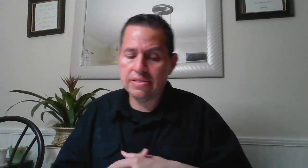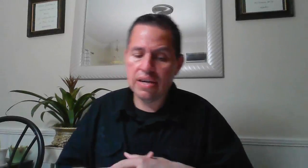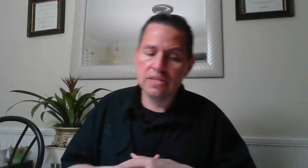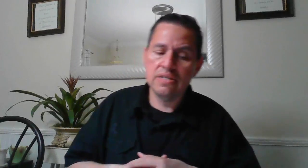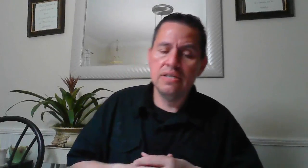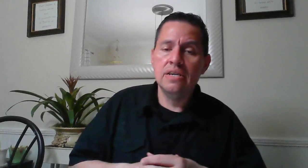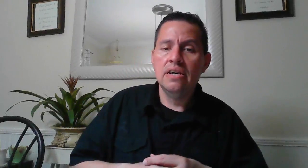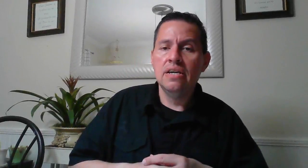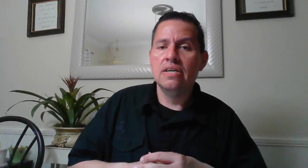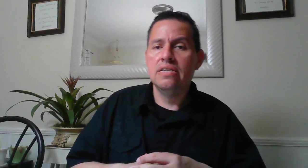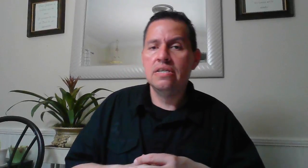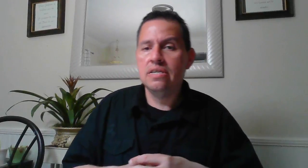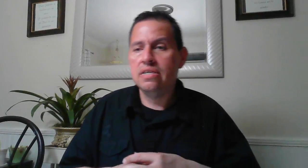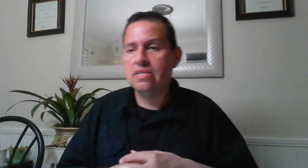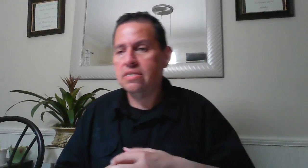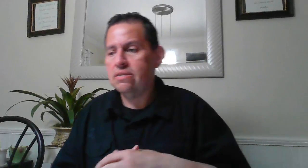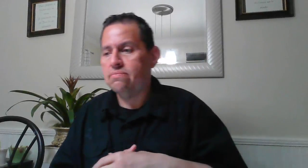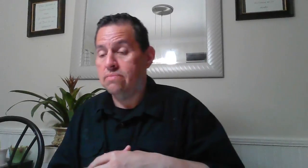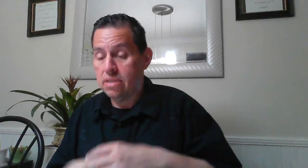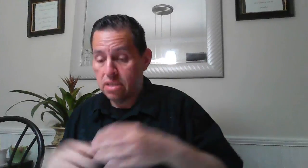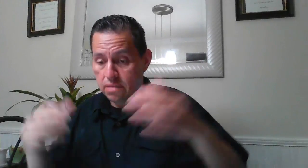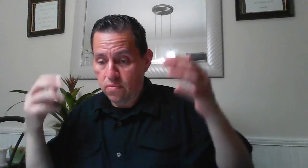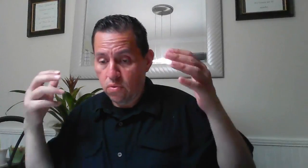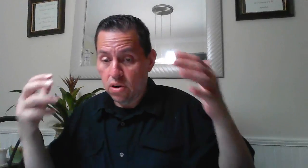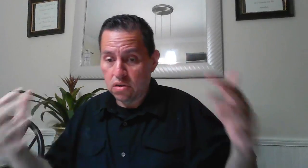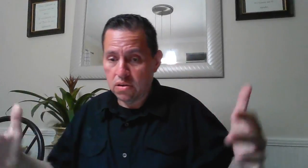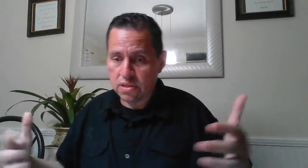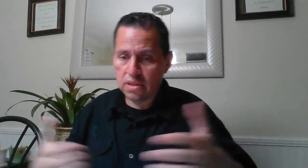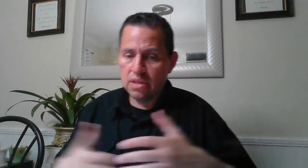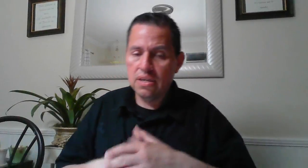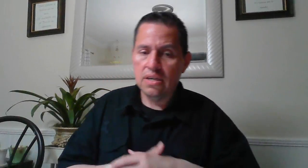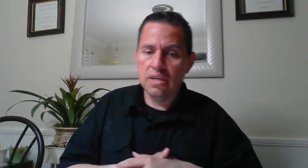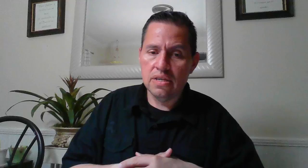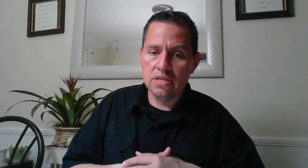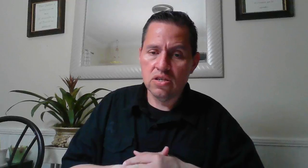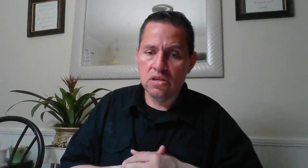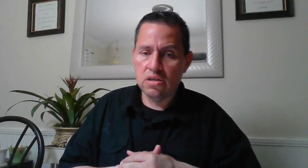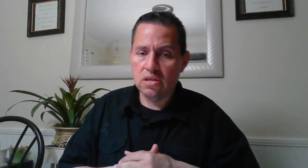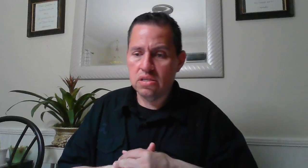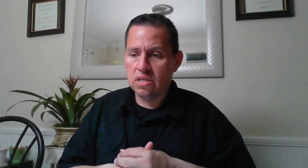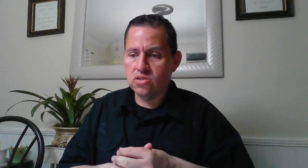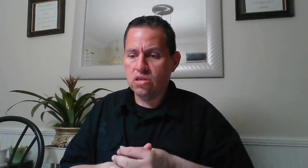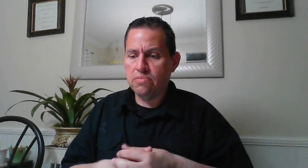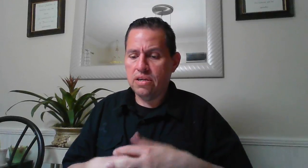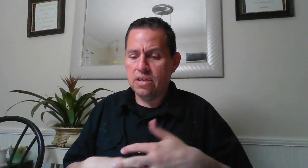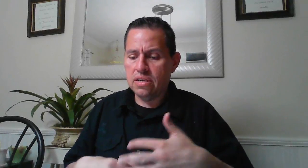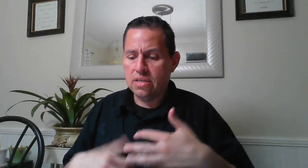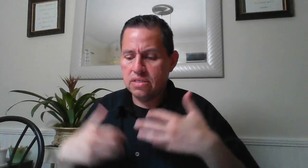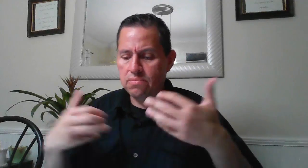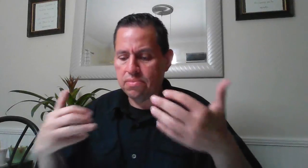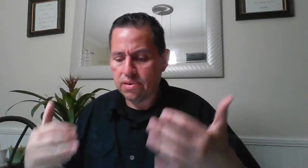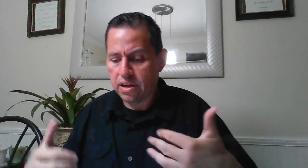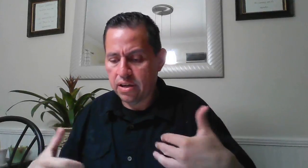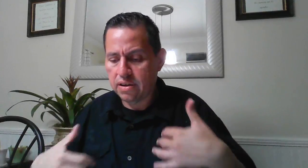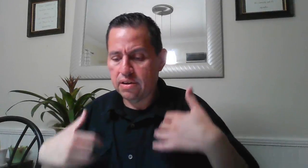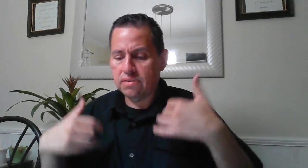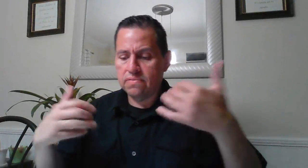2nd the muslim world is gonna be in deep prayer and